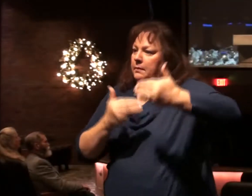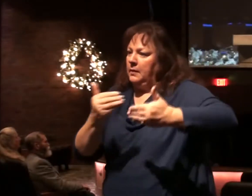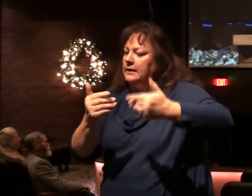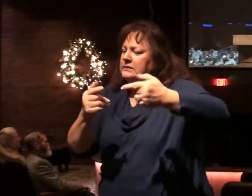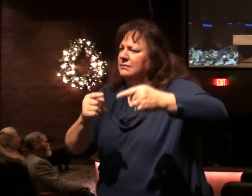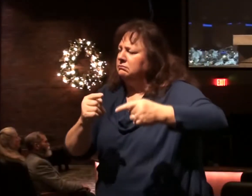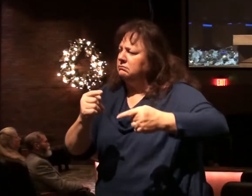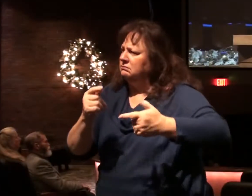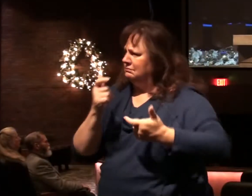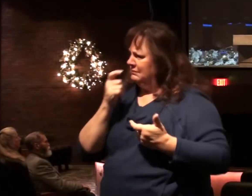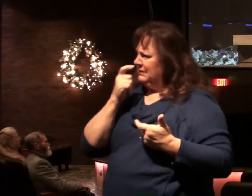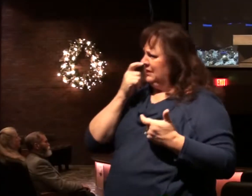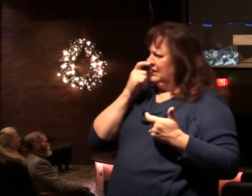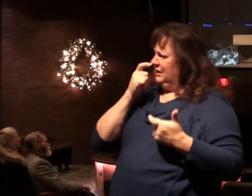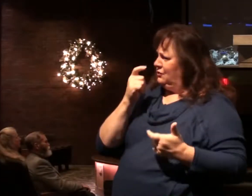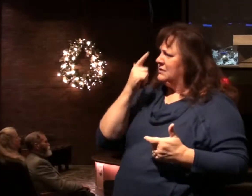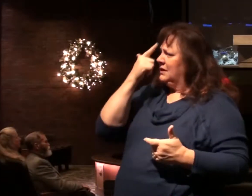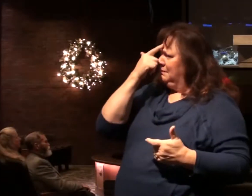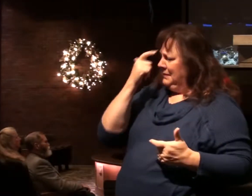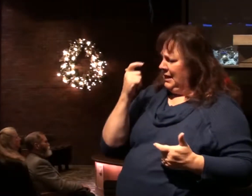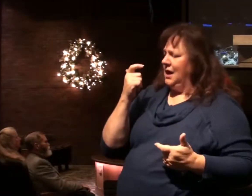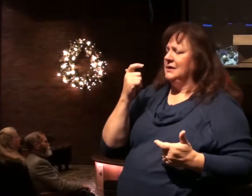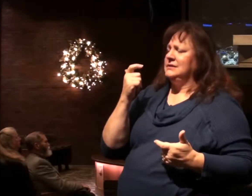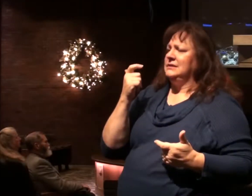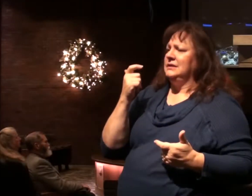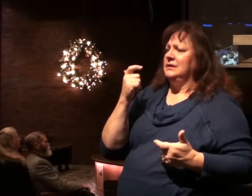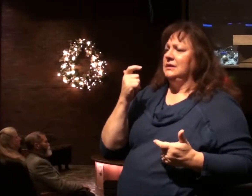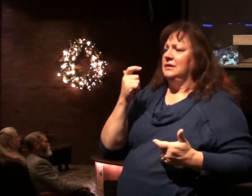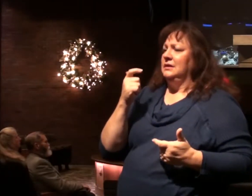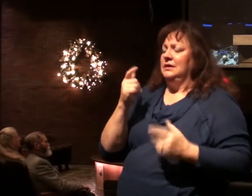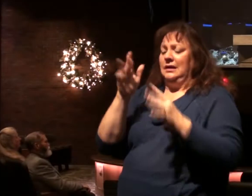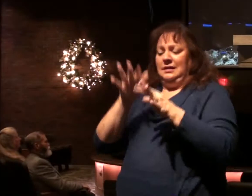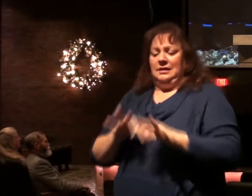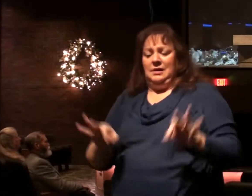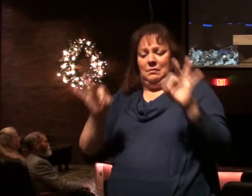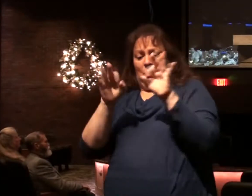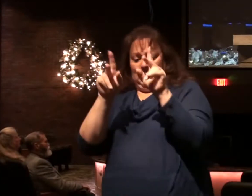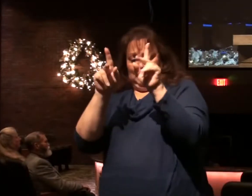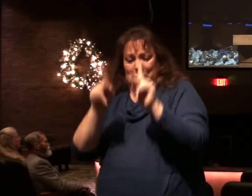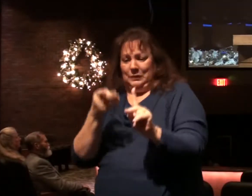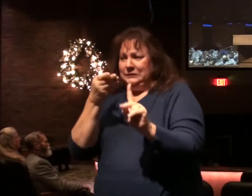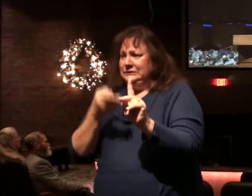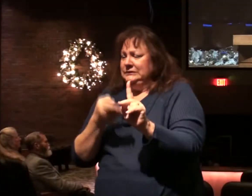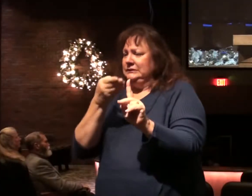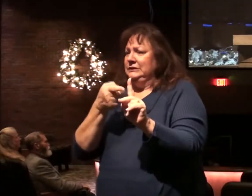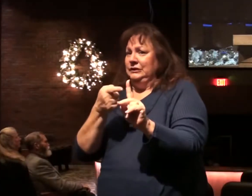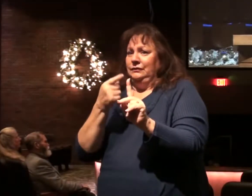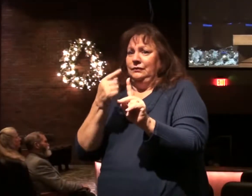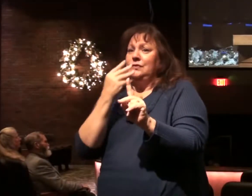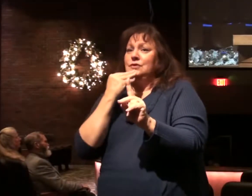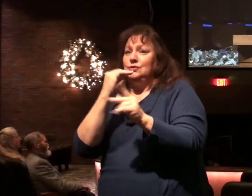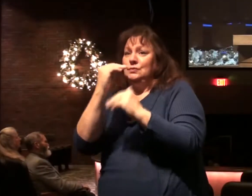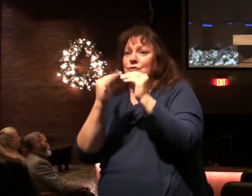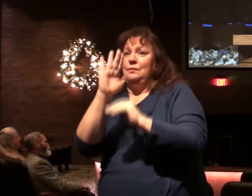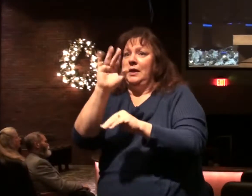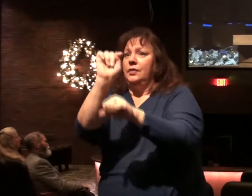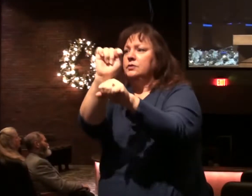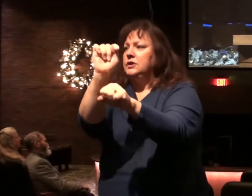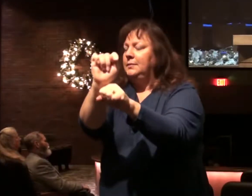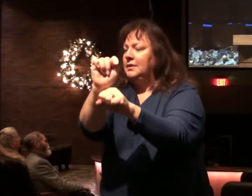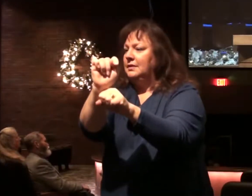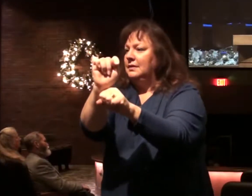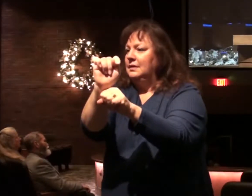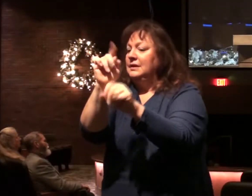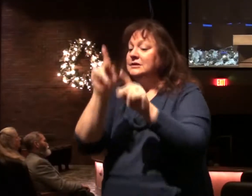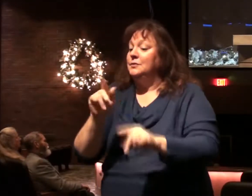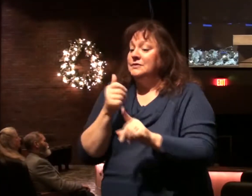It's interesting, in light of the fact, the key figure in enabling the Jews to rebuild the temple will be a